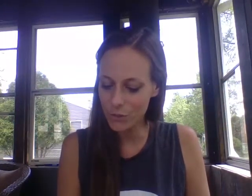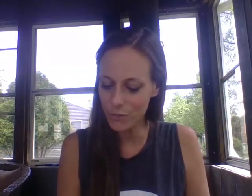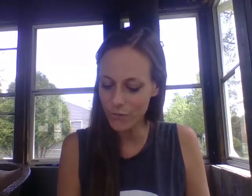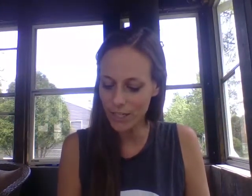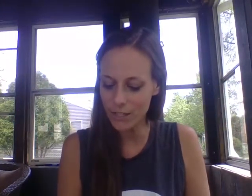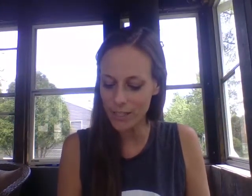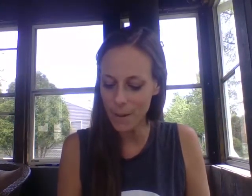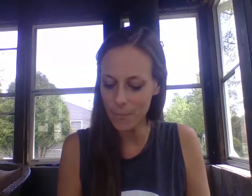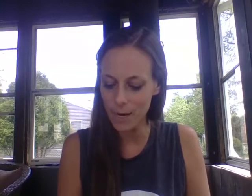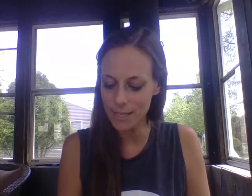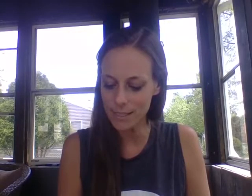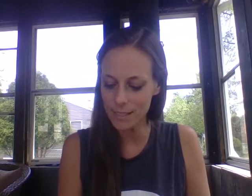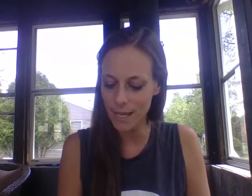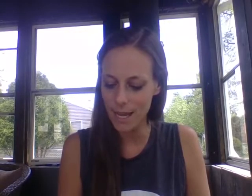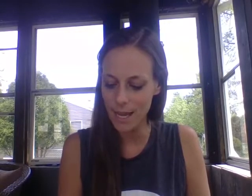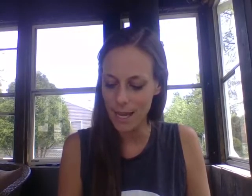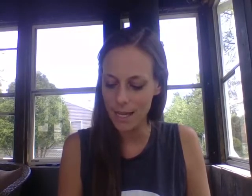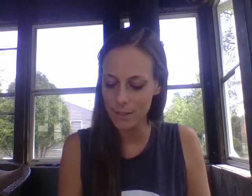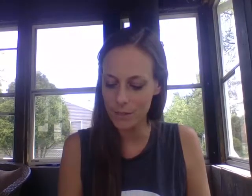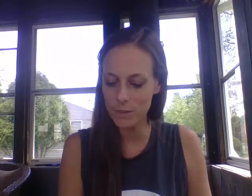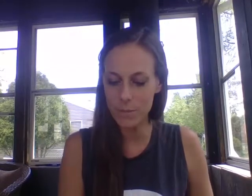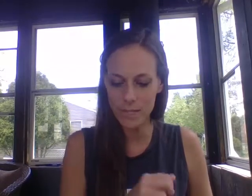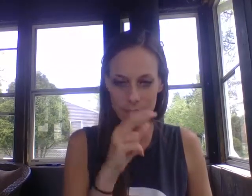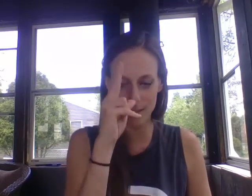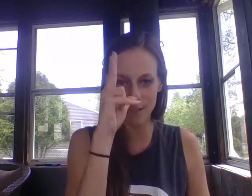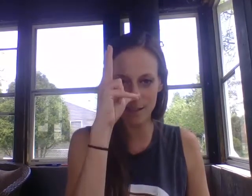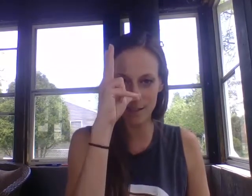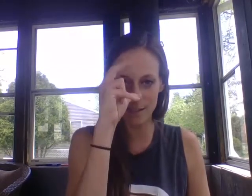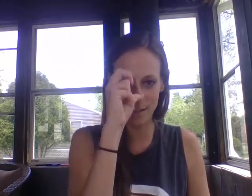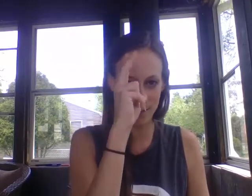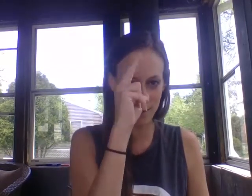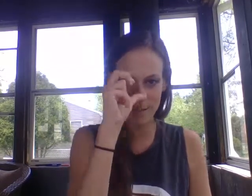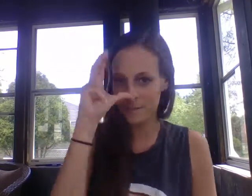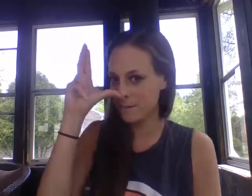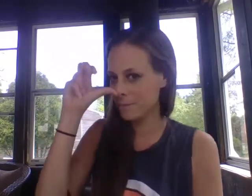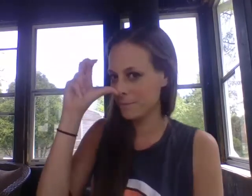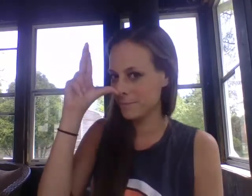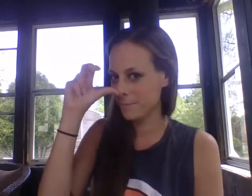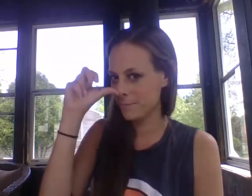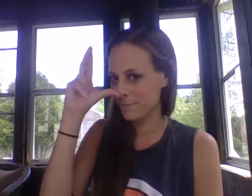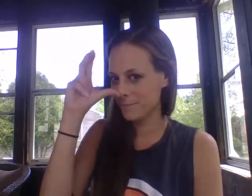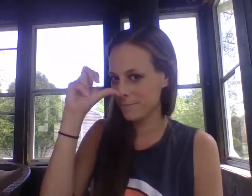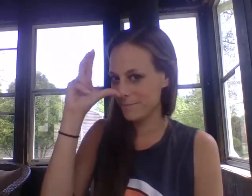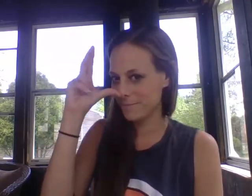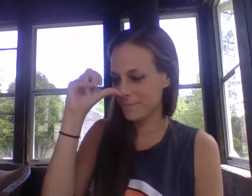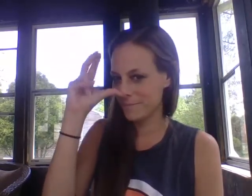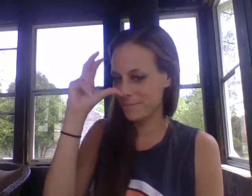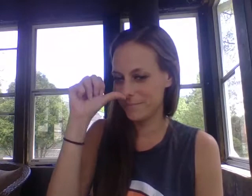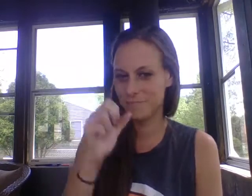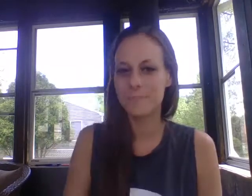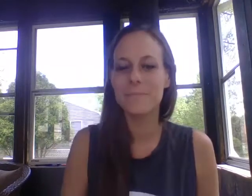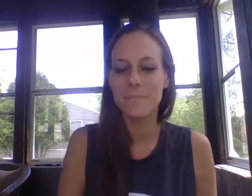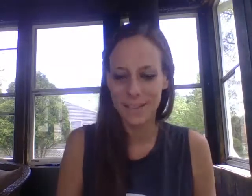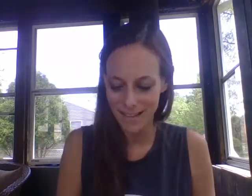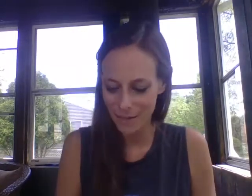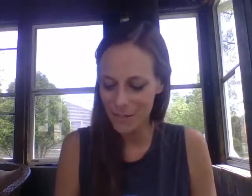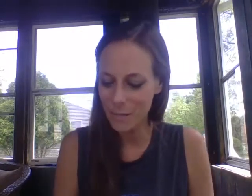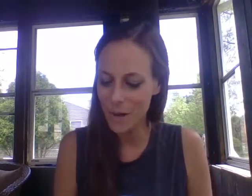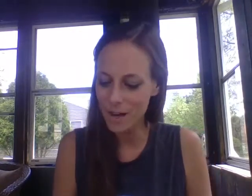two fingers upright and repeat like this that was a bug